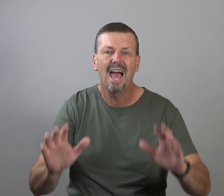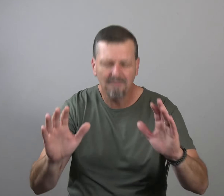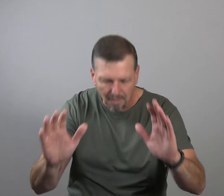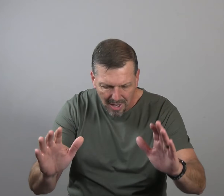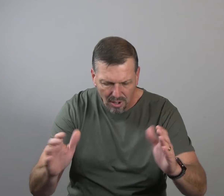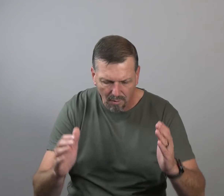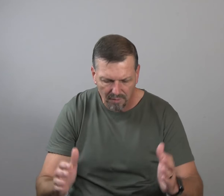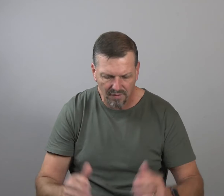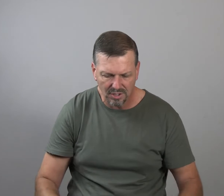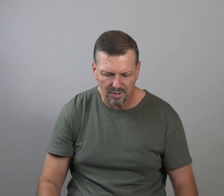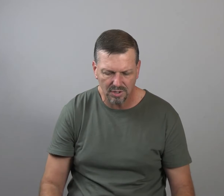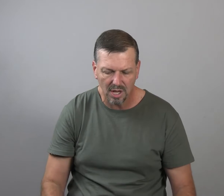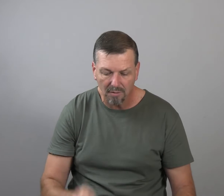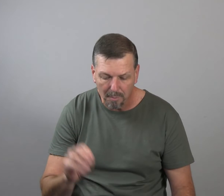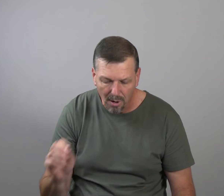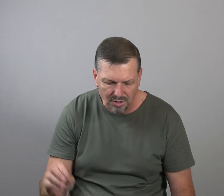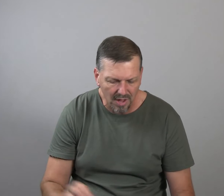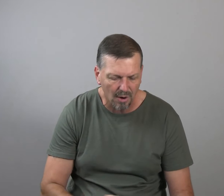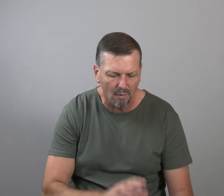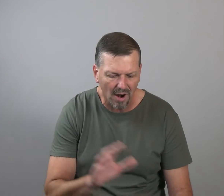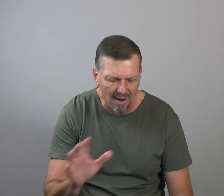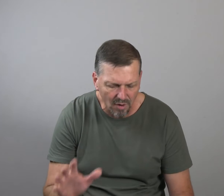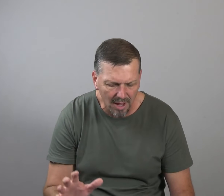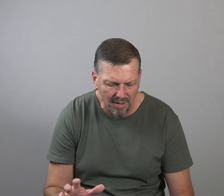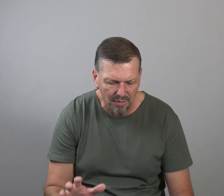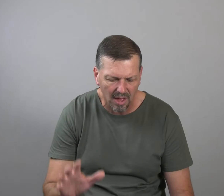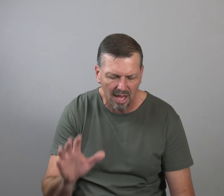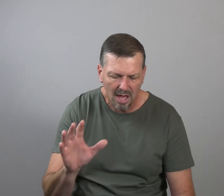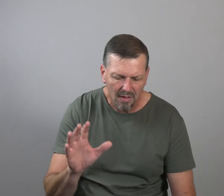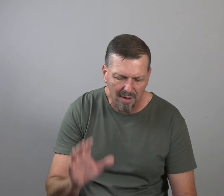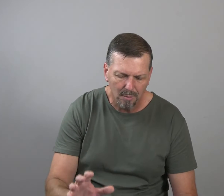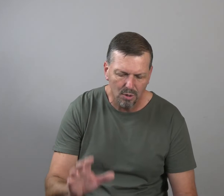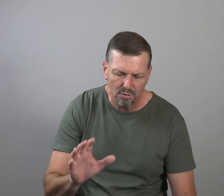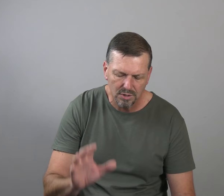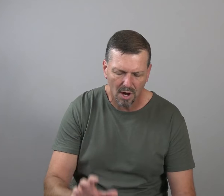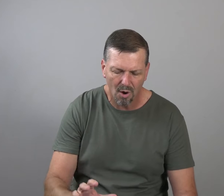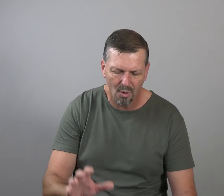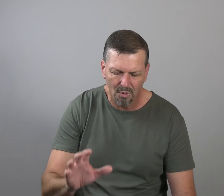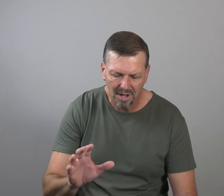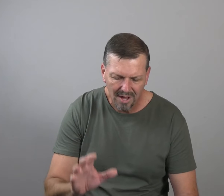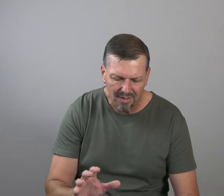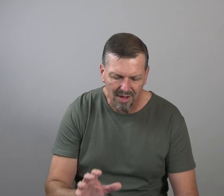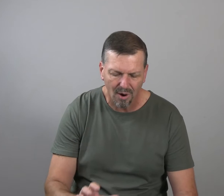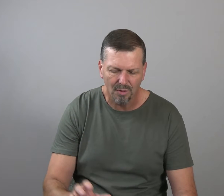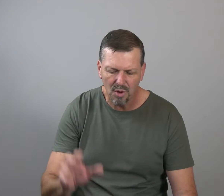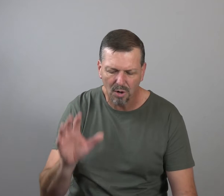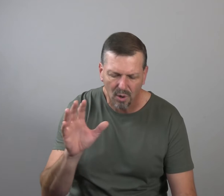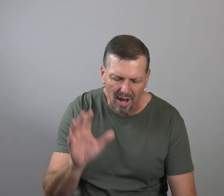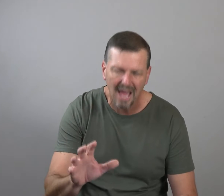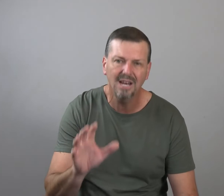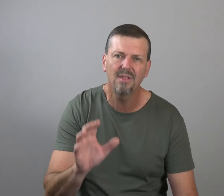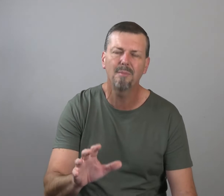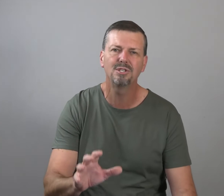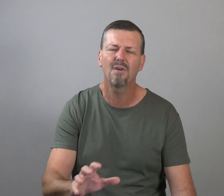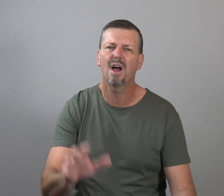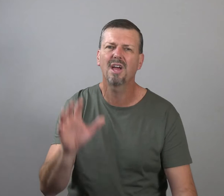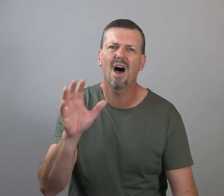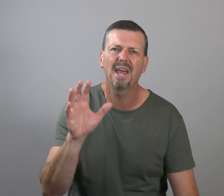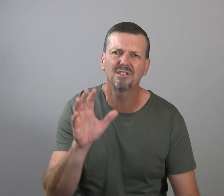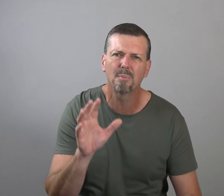Have dominion over the fish of the sea, over the birds of the air, and over every living thing that moves on the earth. You were created in the image of God. God has